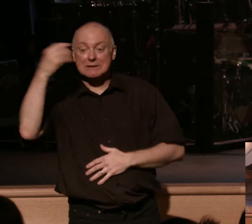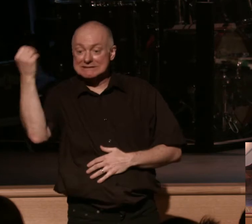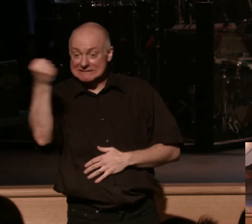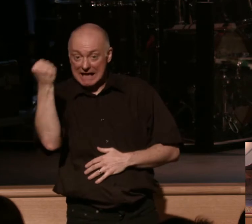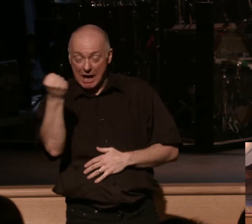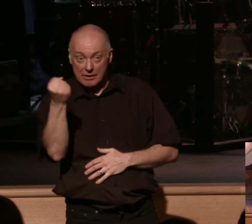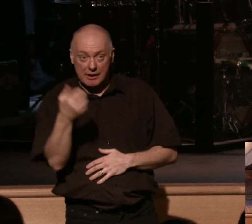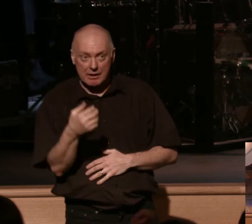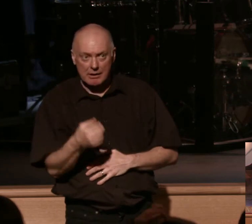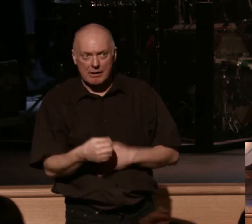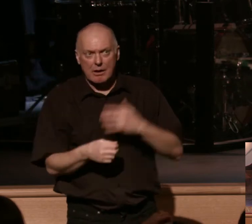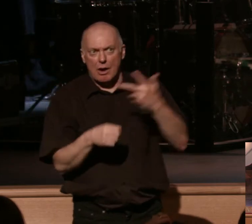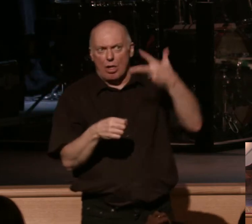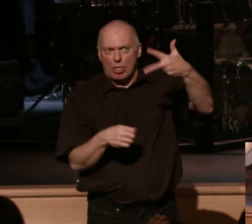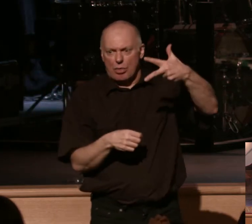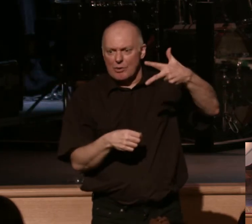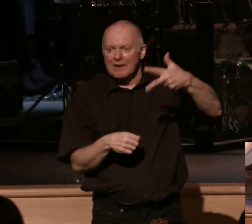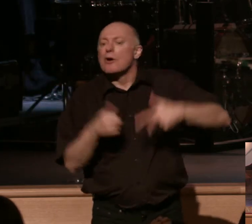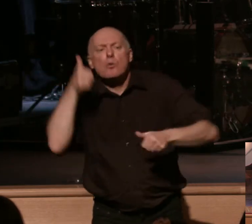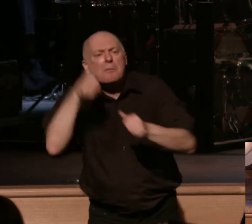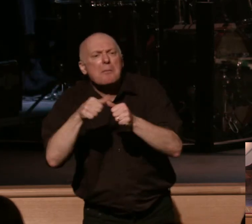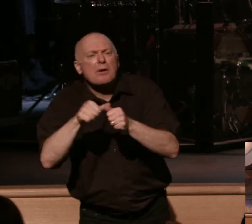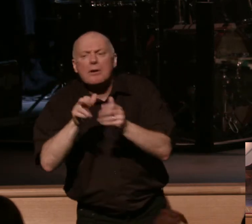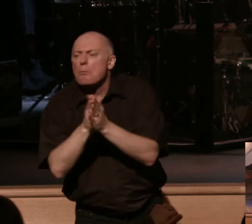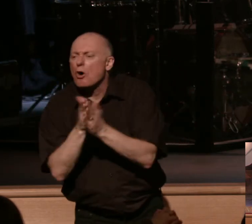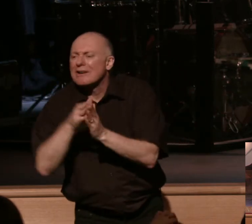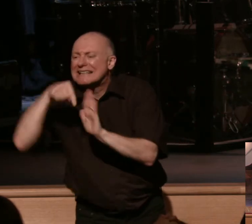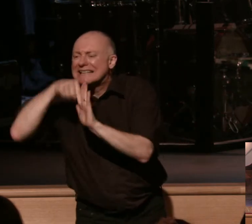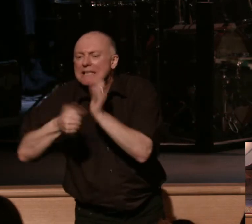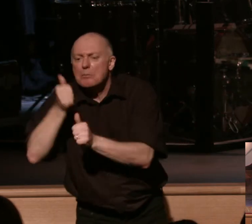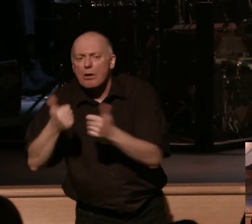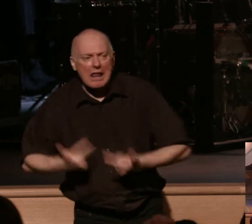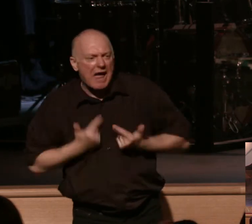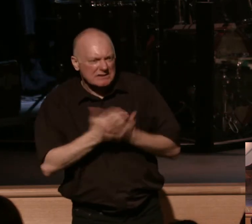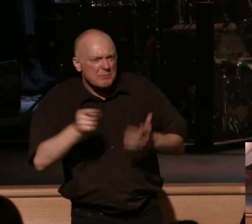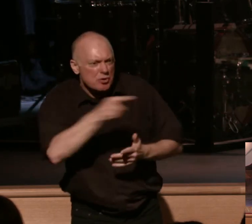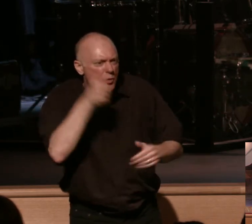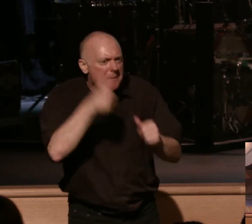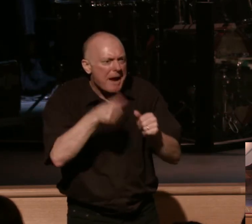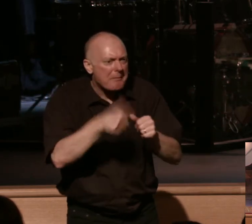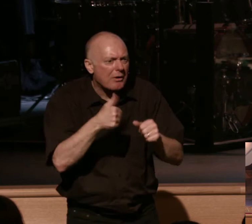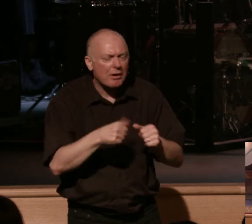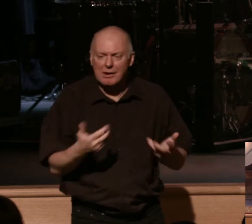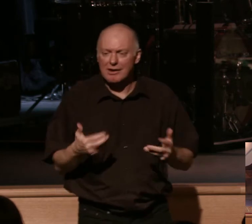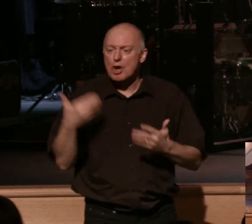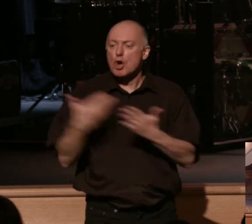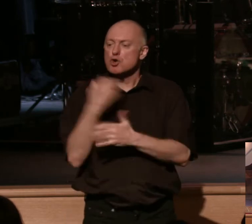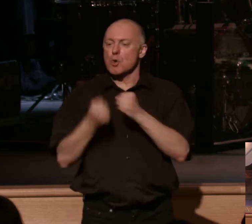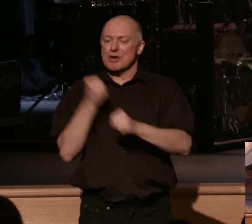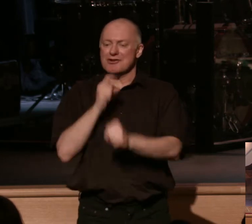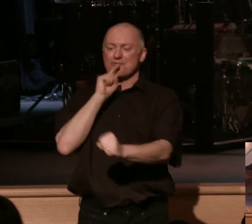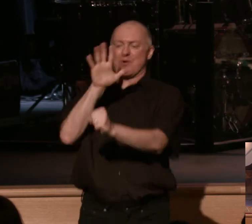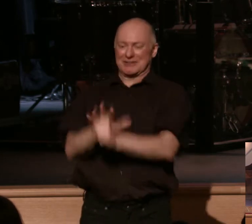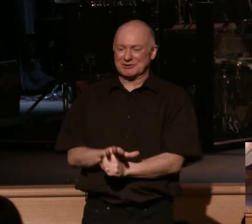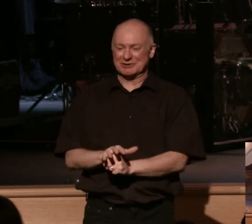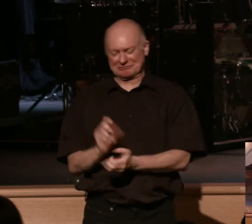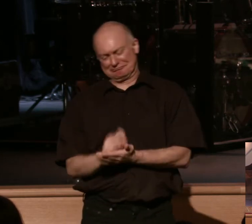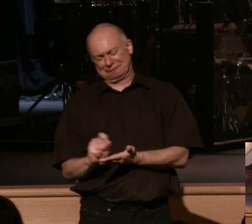There's three main sessions. He wrote a book called The Deeper Life. And so maybe some of you are here and your New Year's resolution, whether written down or just unofficially,